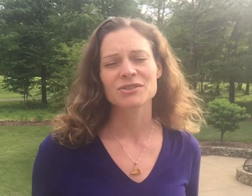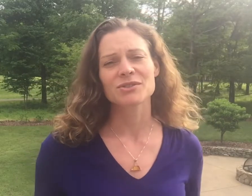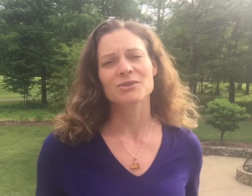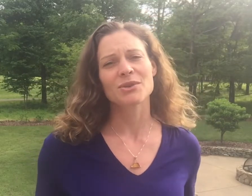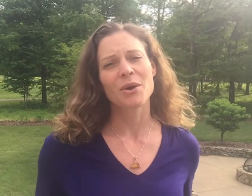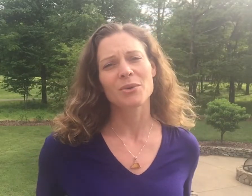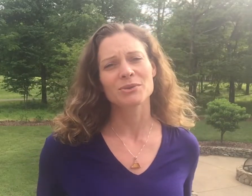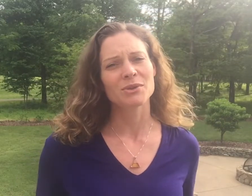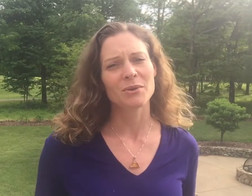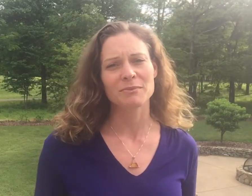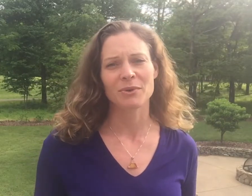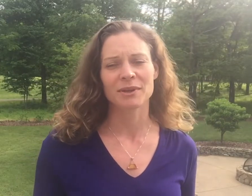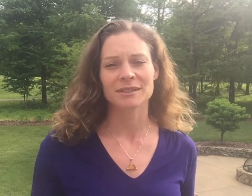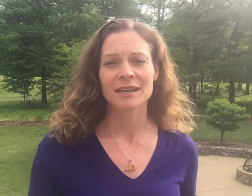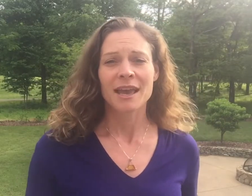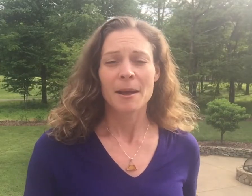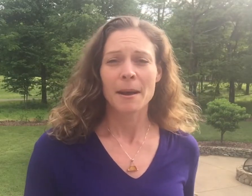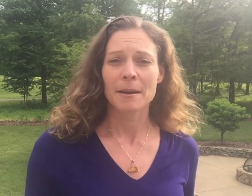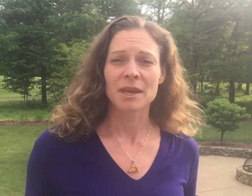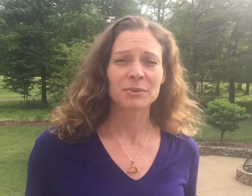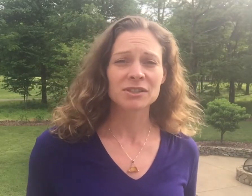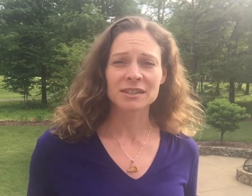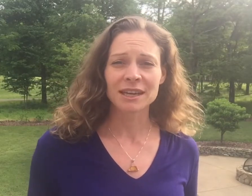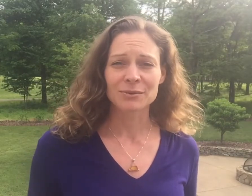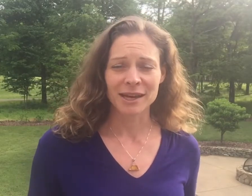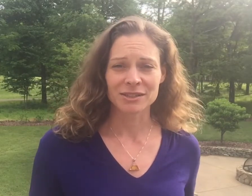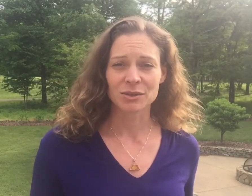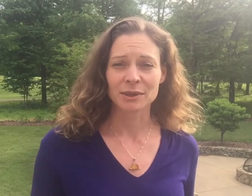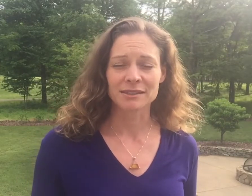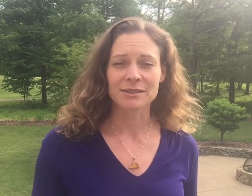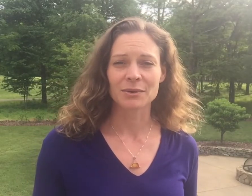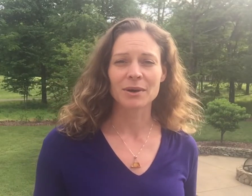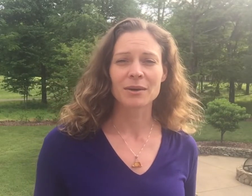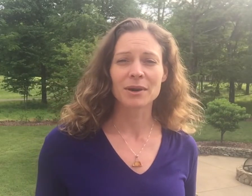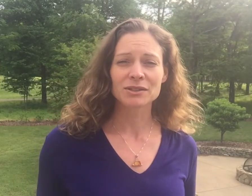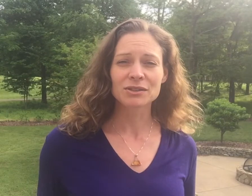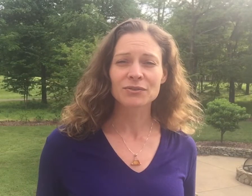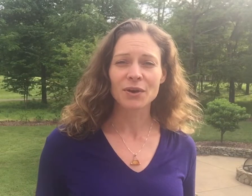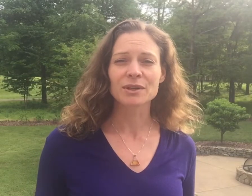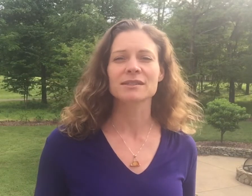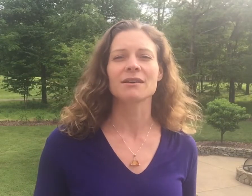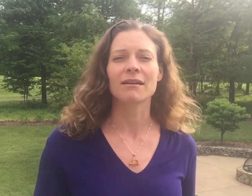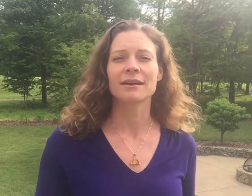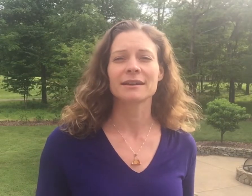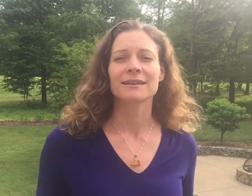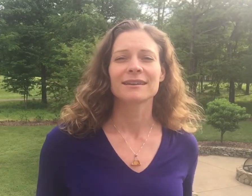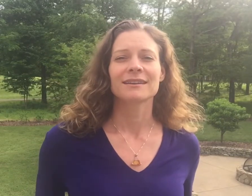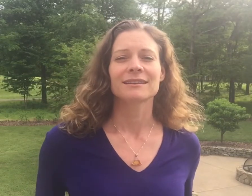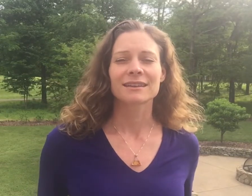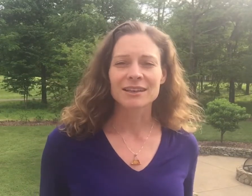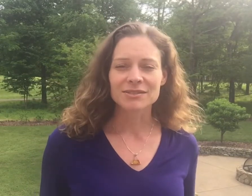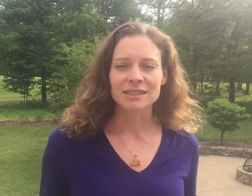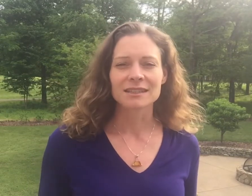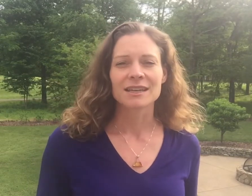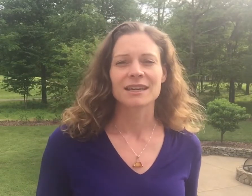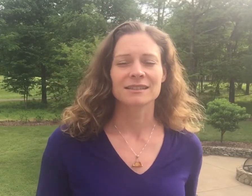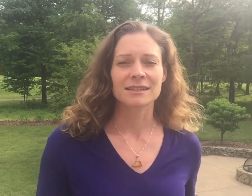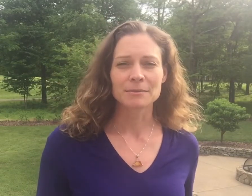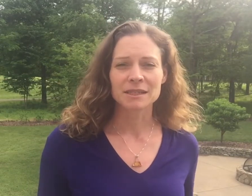is so, so important. And we're just going to get right to it. So I want you to focus on loving, accepting,